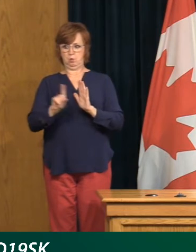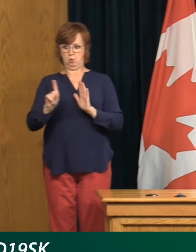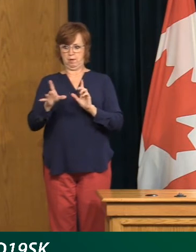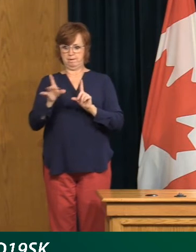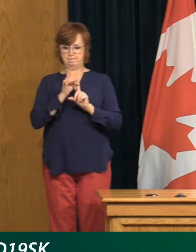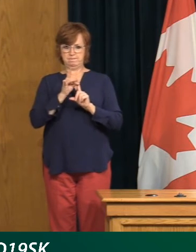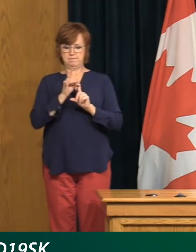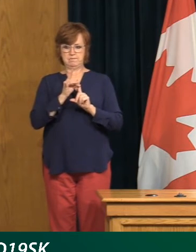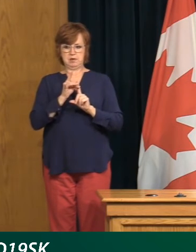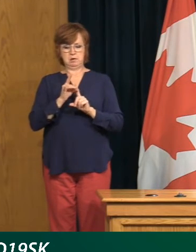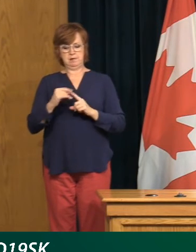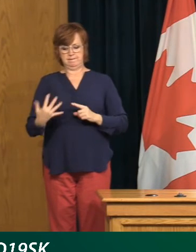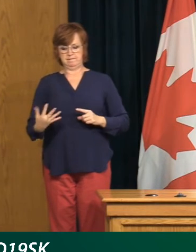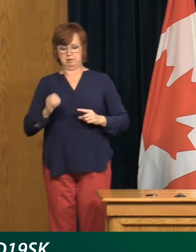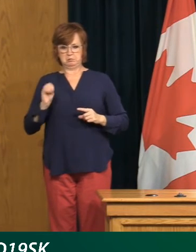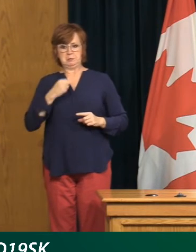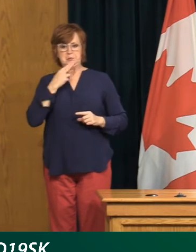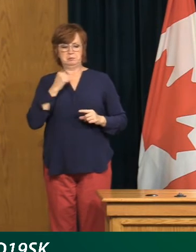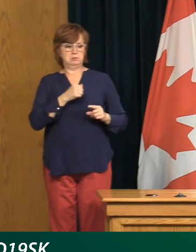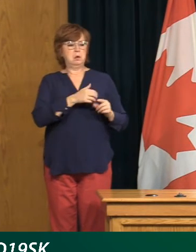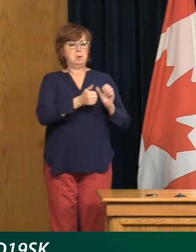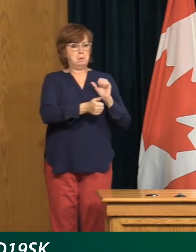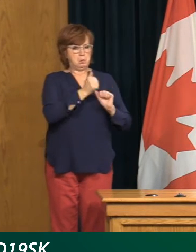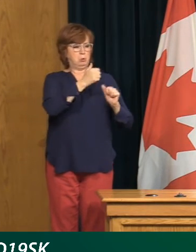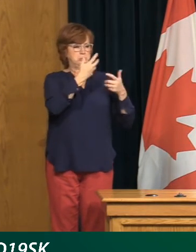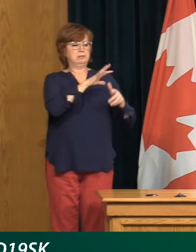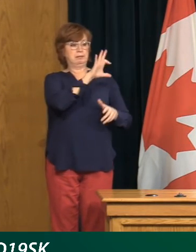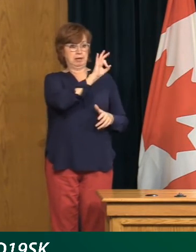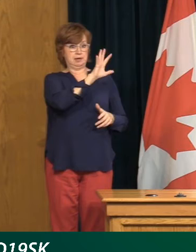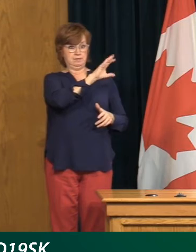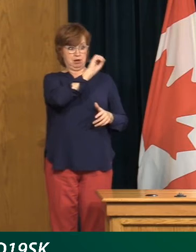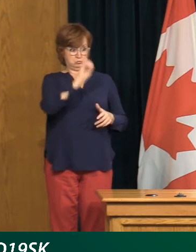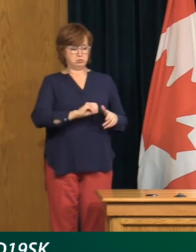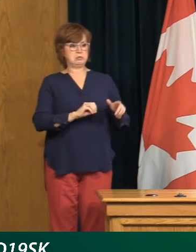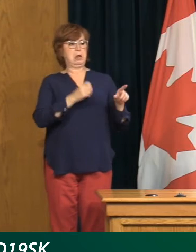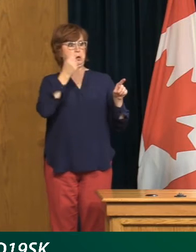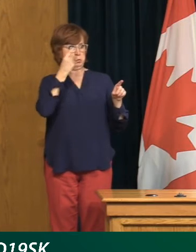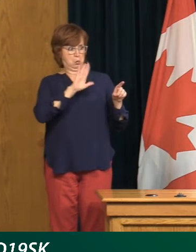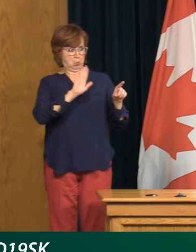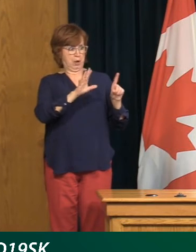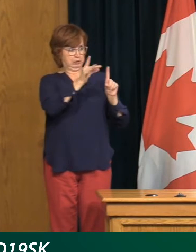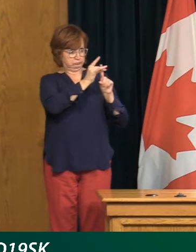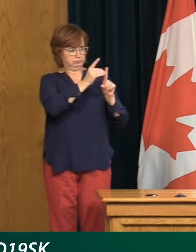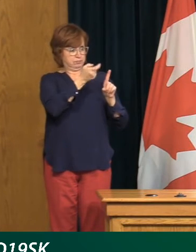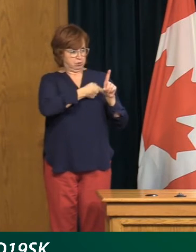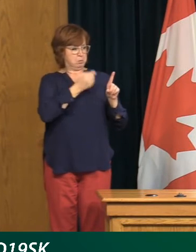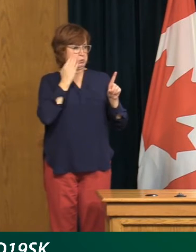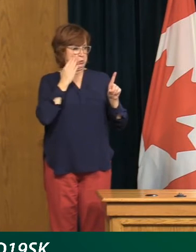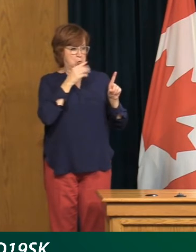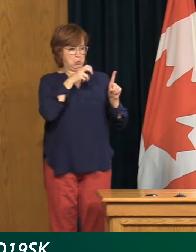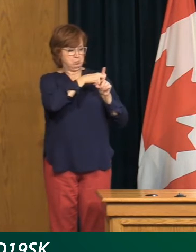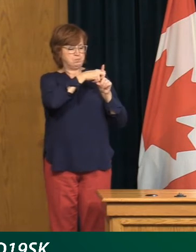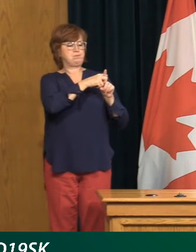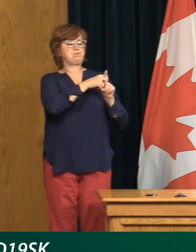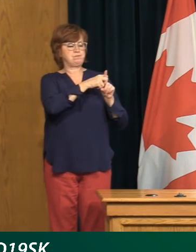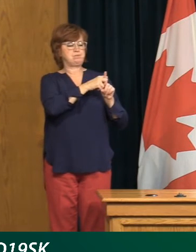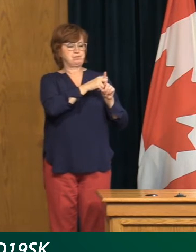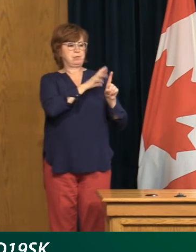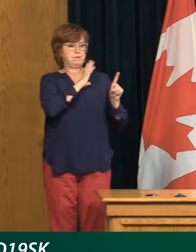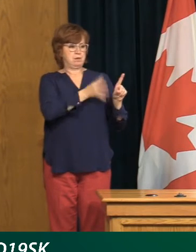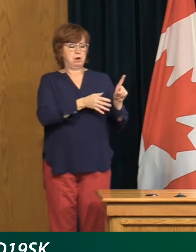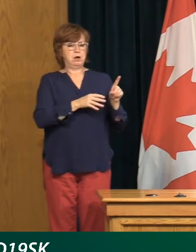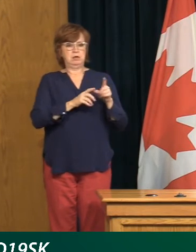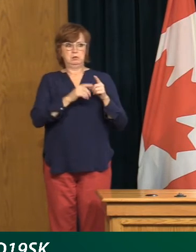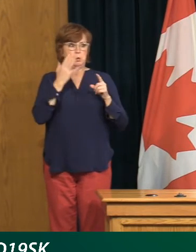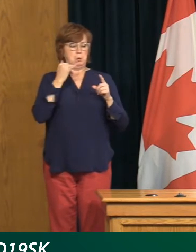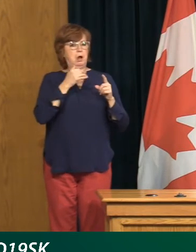are concerning, we still can, in the vast majority of cases, identify links to a known transmission event,